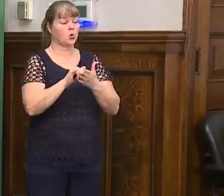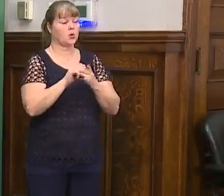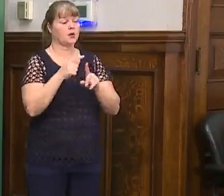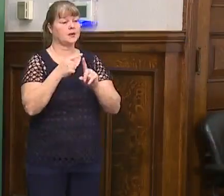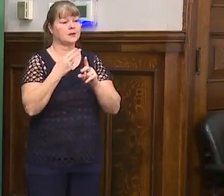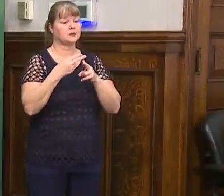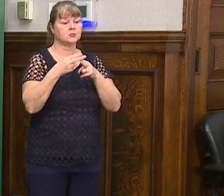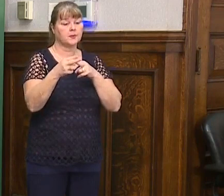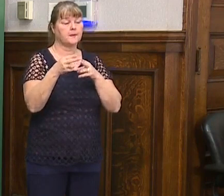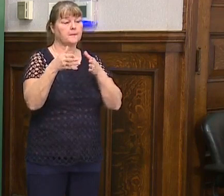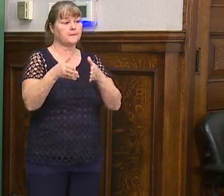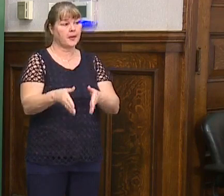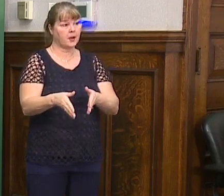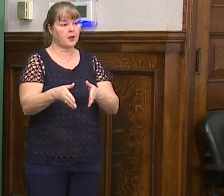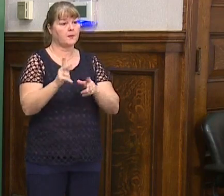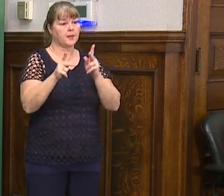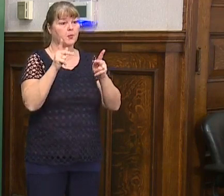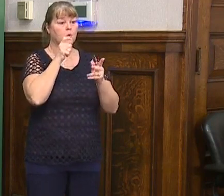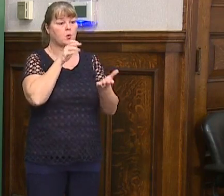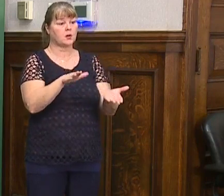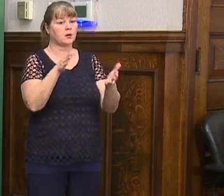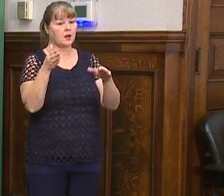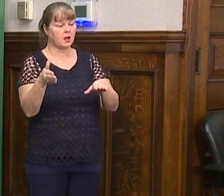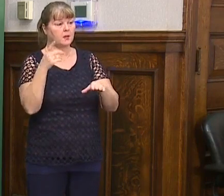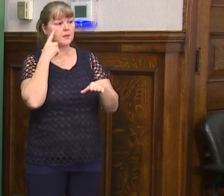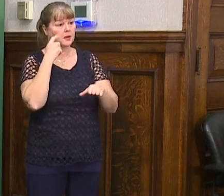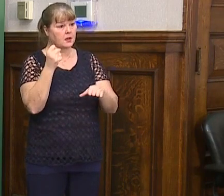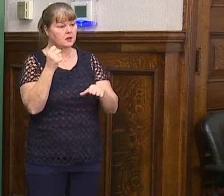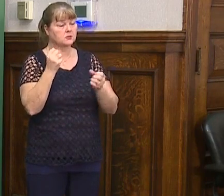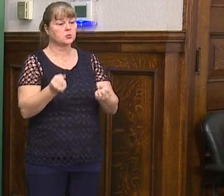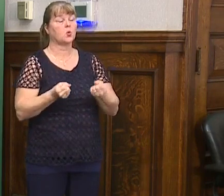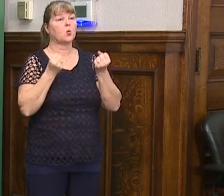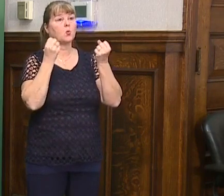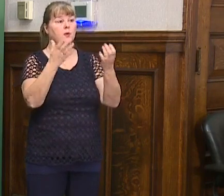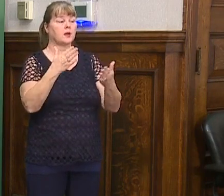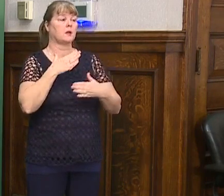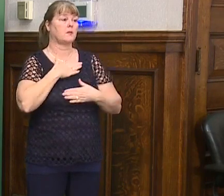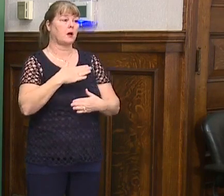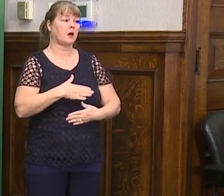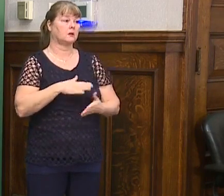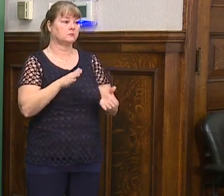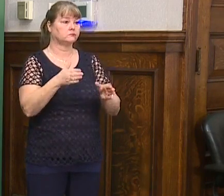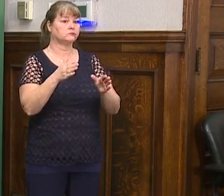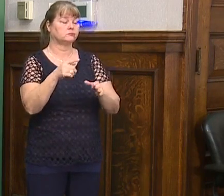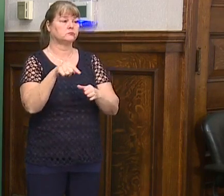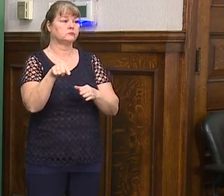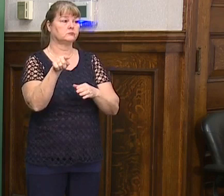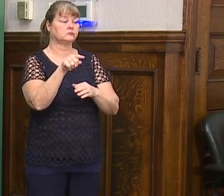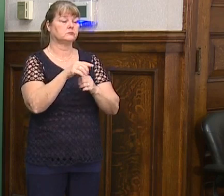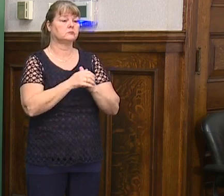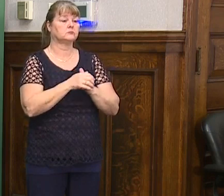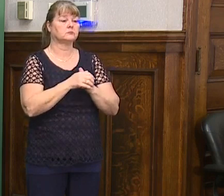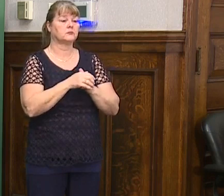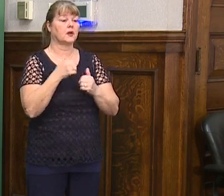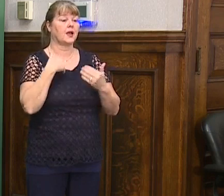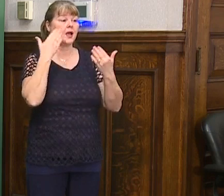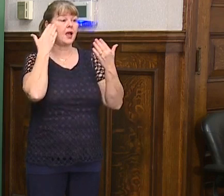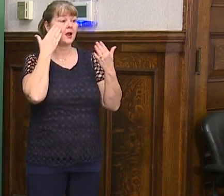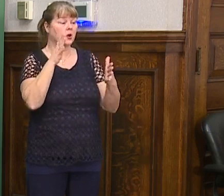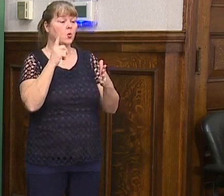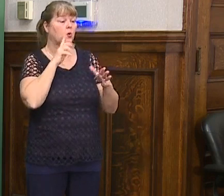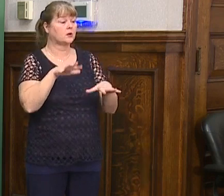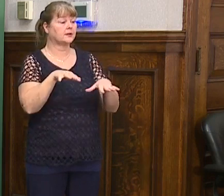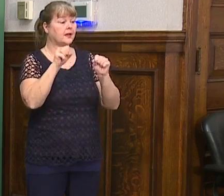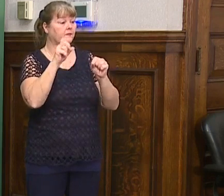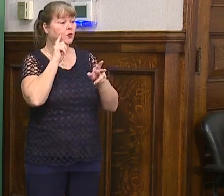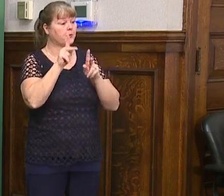temporarily burying those that have died because there are so many bodies. Um, I don't know what it will